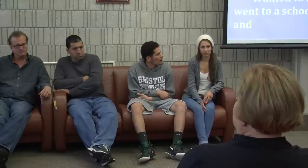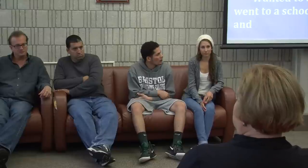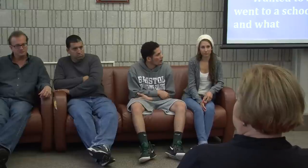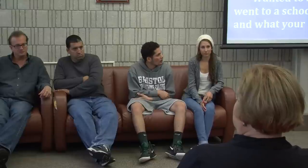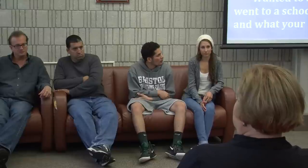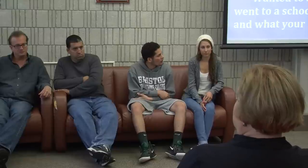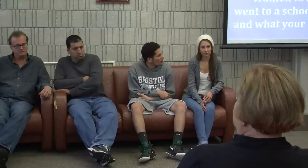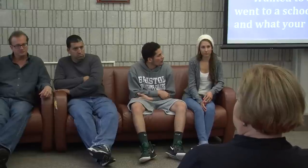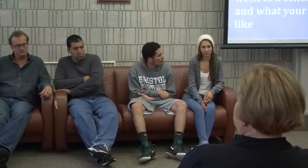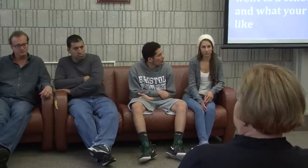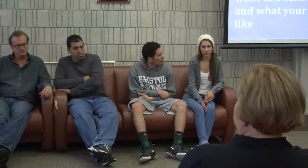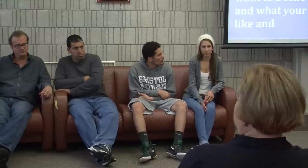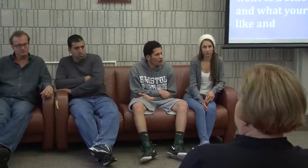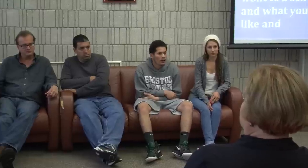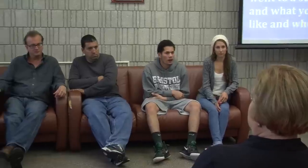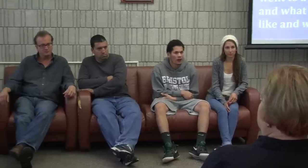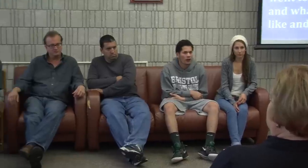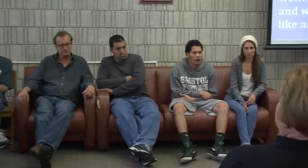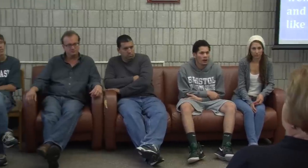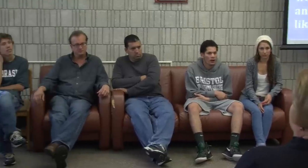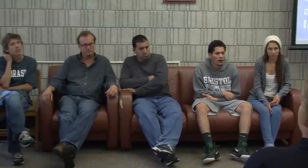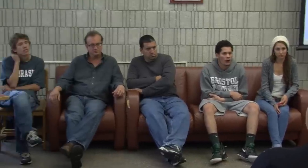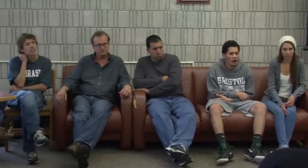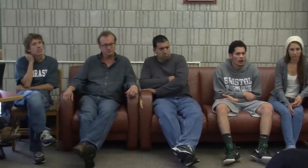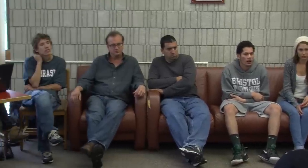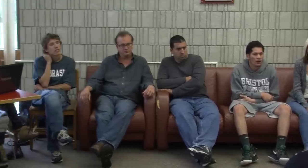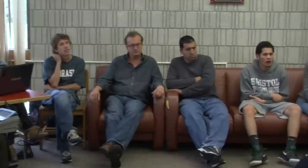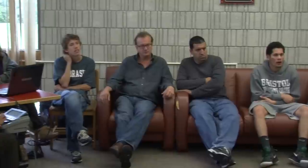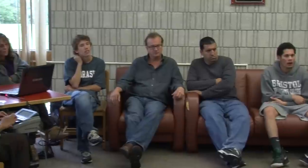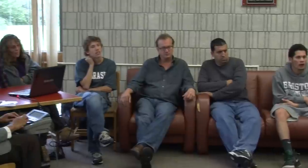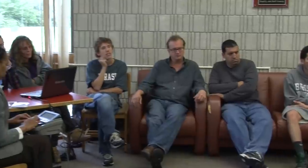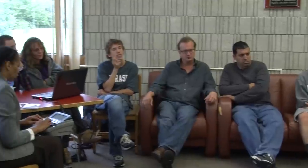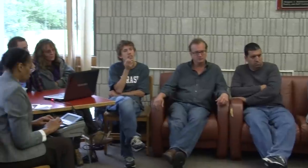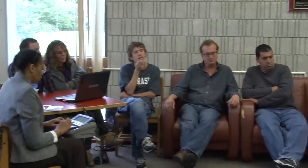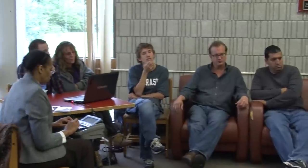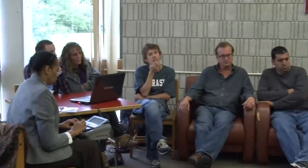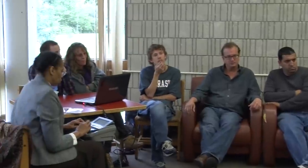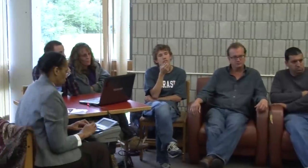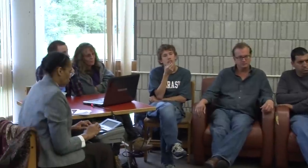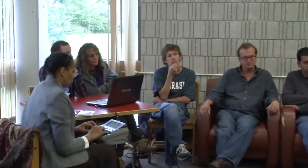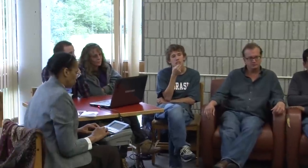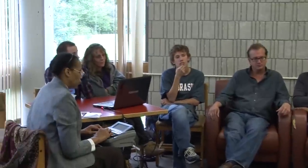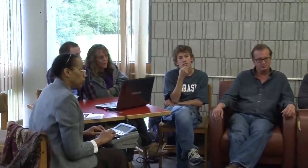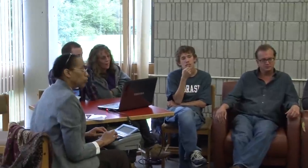you first met someone who also had the type of hearing loss that you have, and I'm just going to give you the mic a little bit.